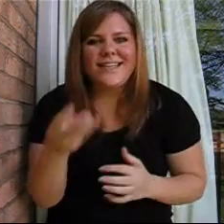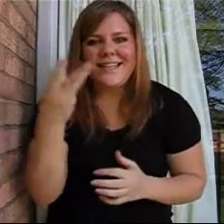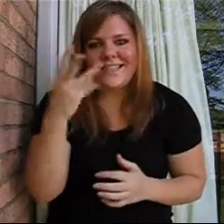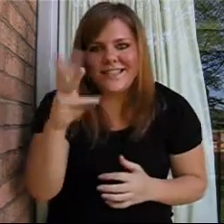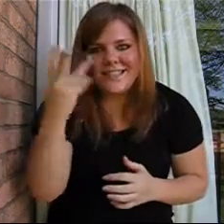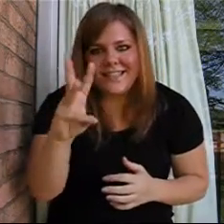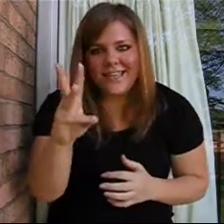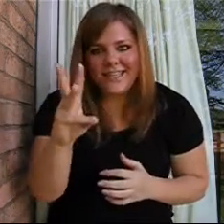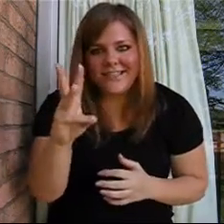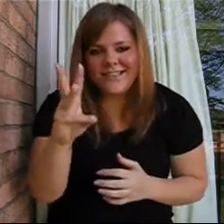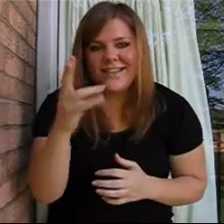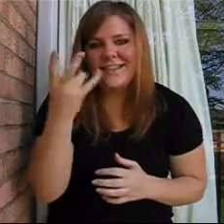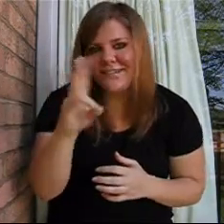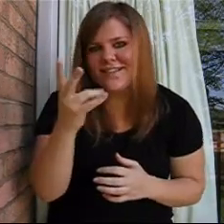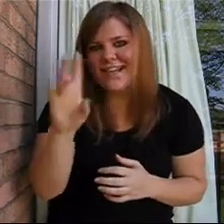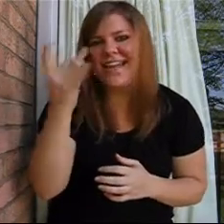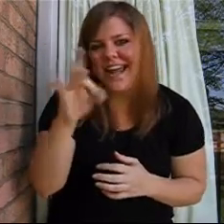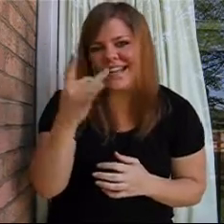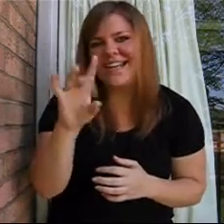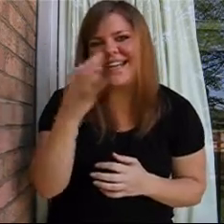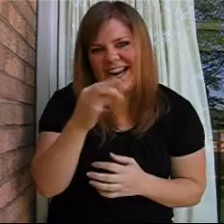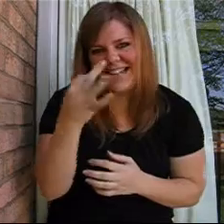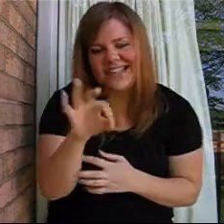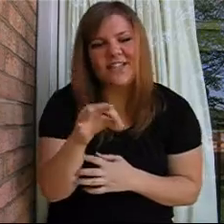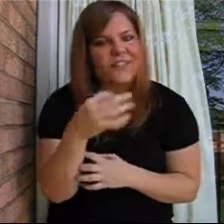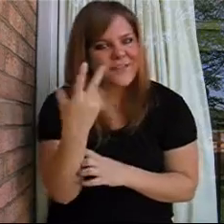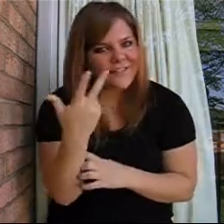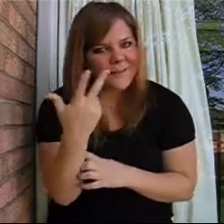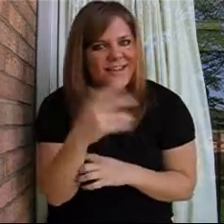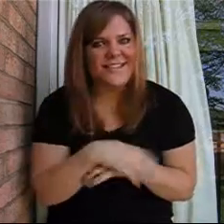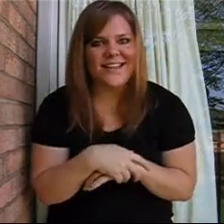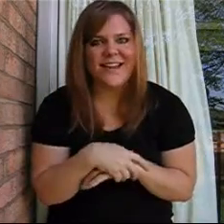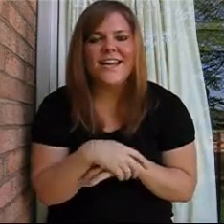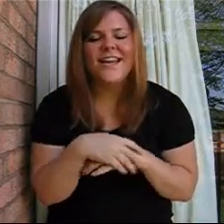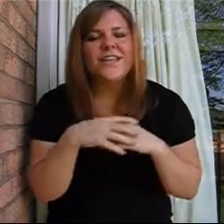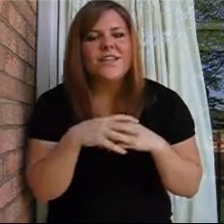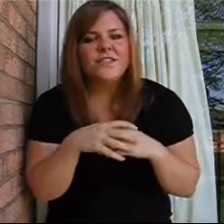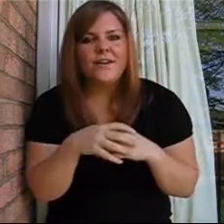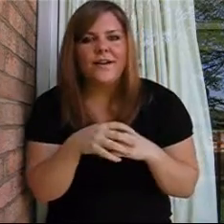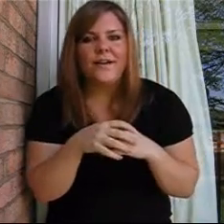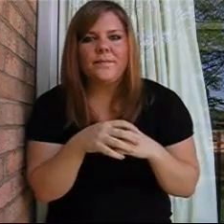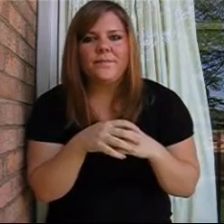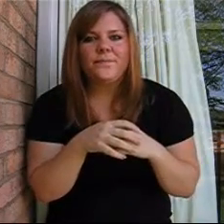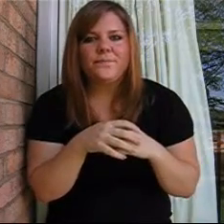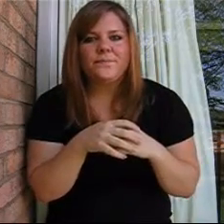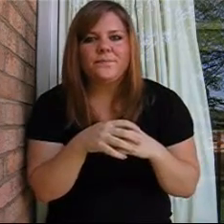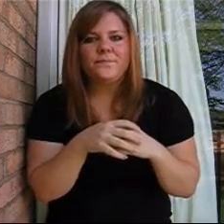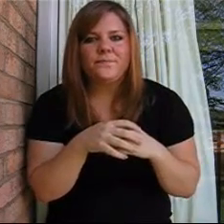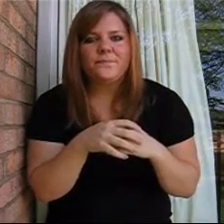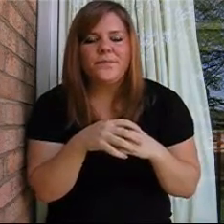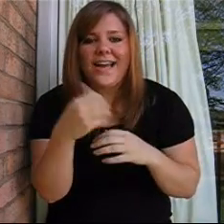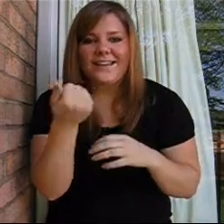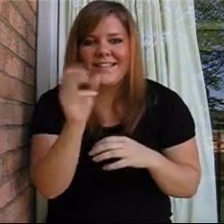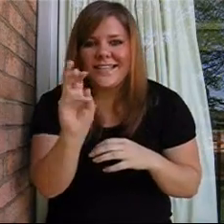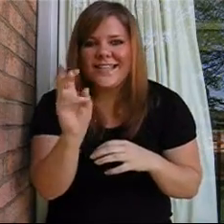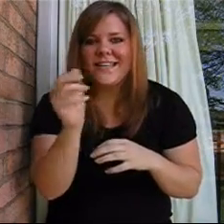see is 16, 17, 18, 19. There's three different ways to sign it. So, yeah, 16,